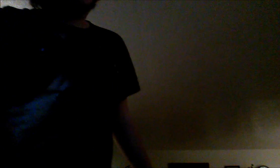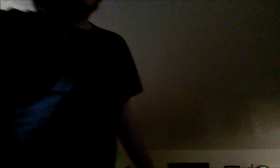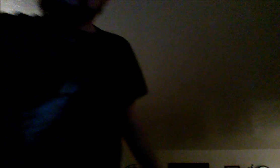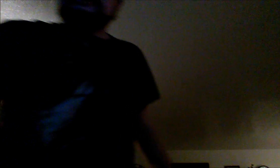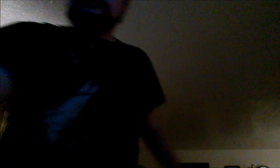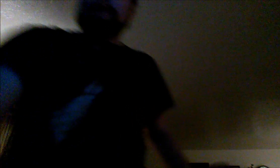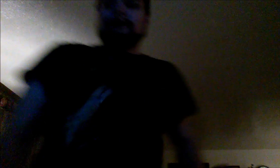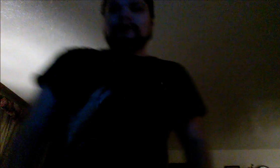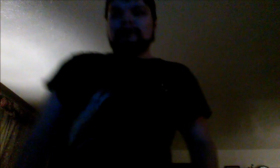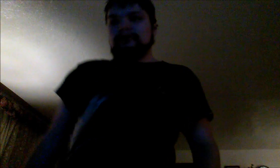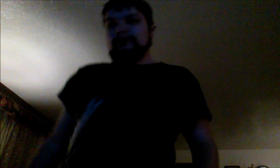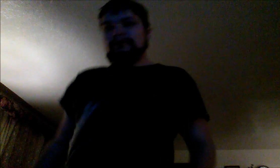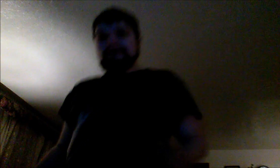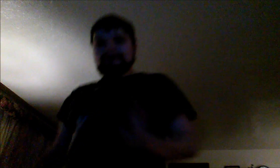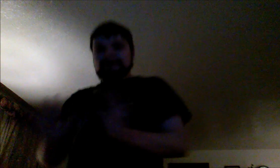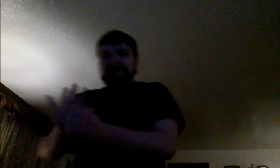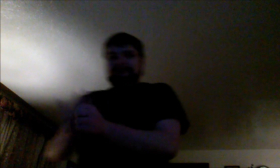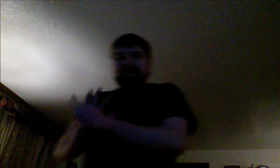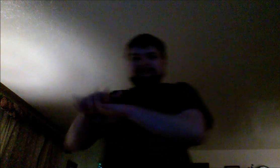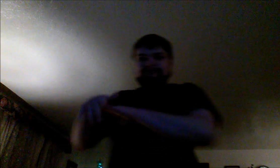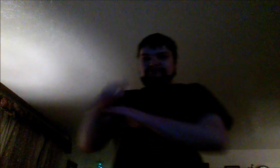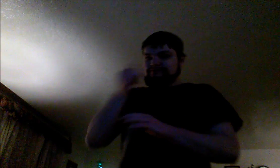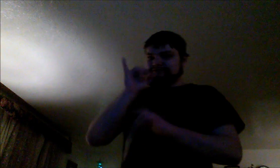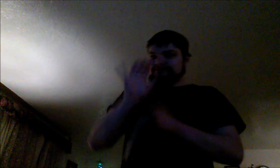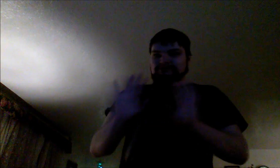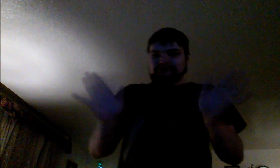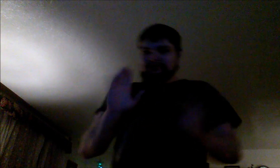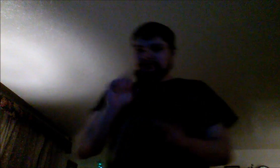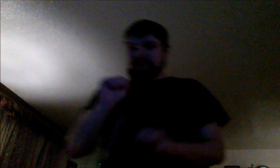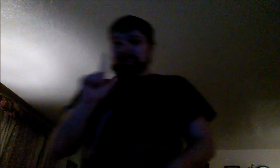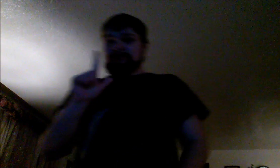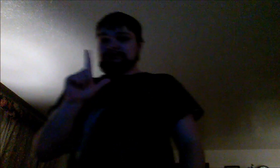Investigators are going to need more evidence to charge Arden Bill with murder.